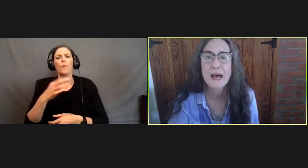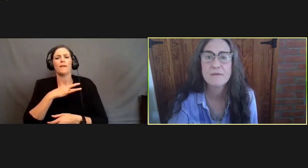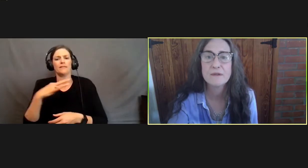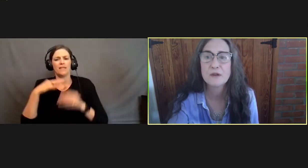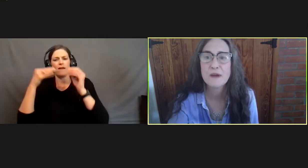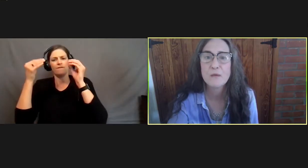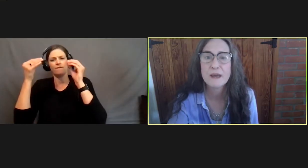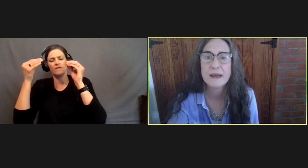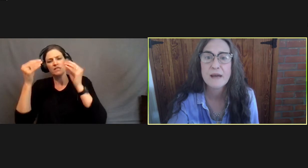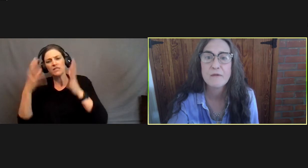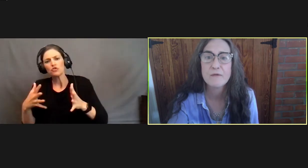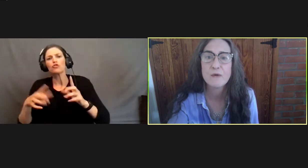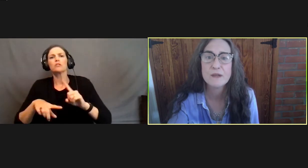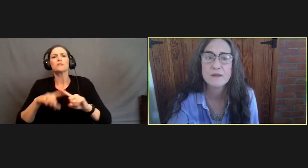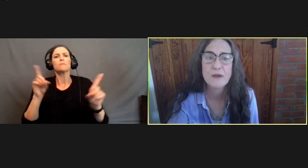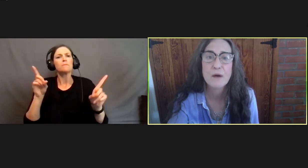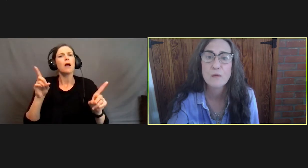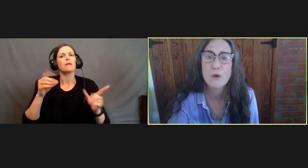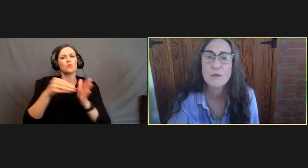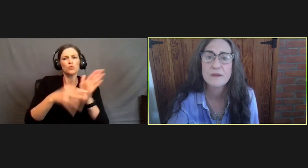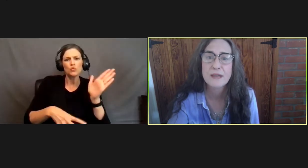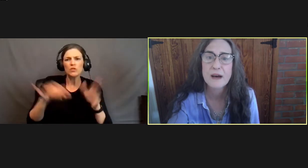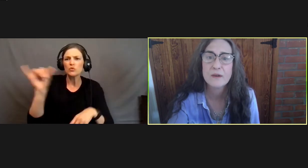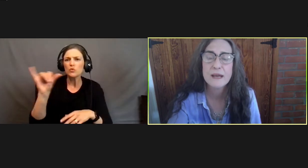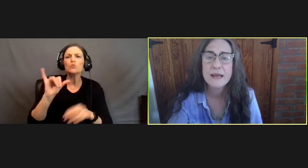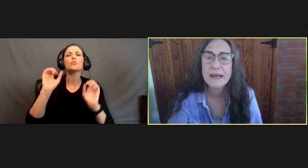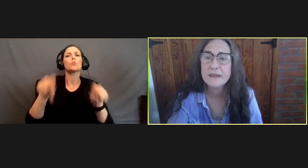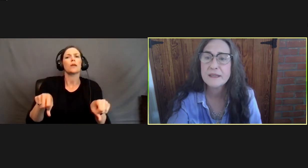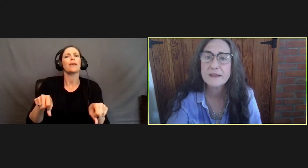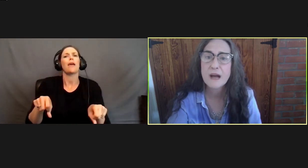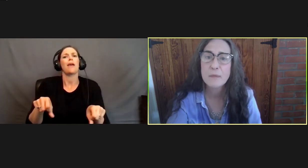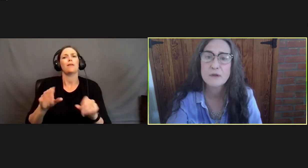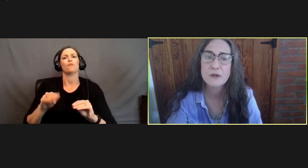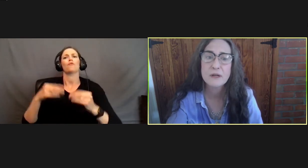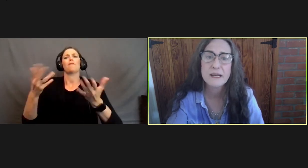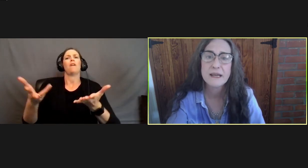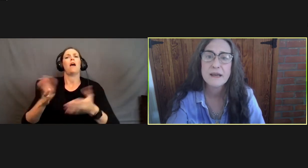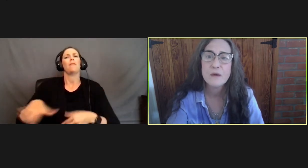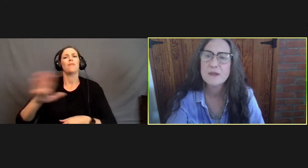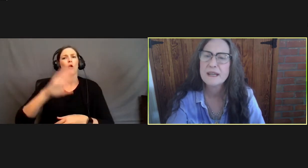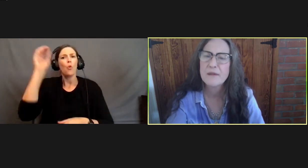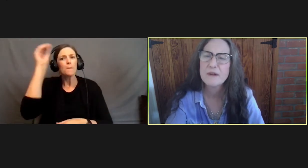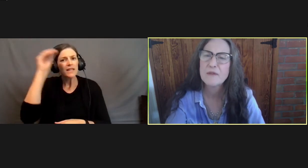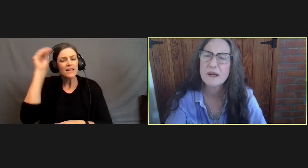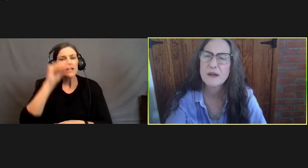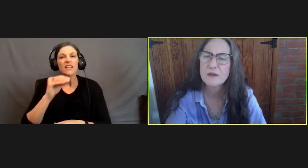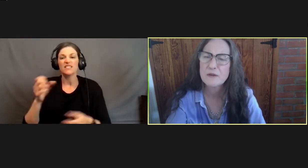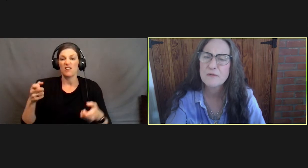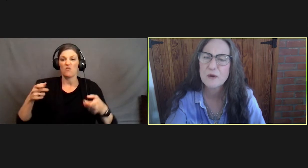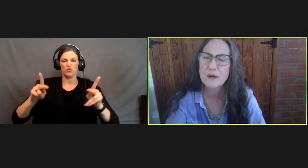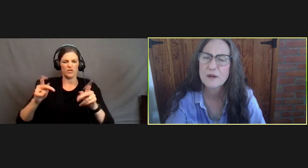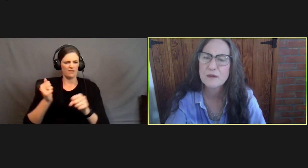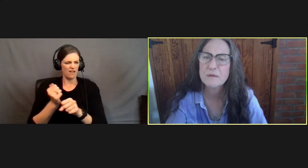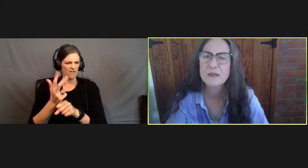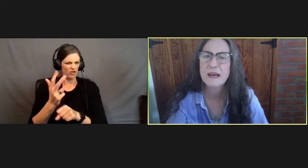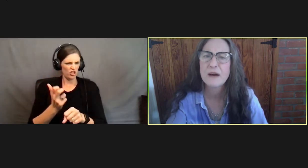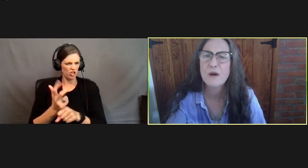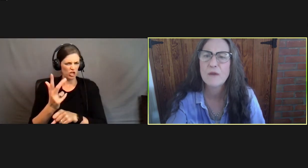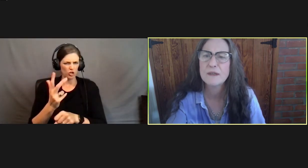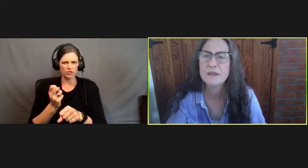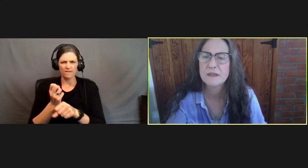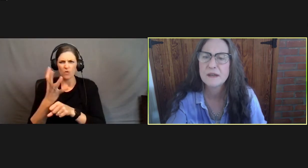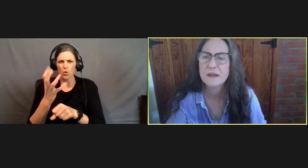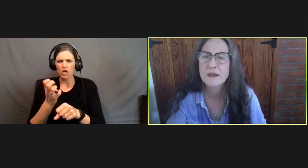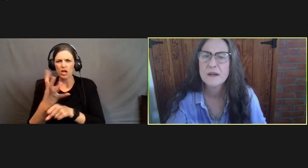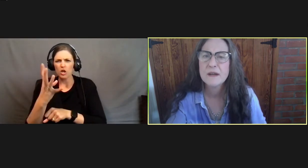staff and so that we can have a voice of how we roll this out. And this is an opportunity. Was it every three years or four years, Miss T? How